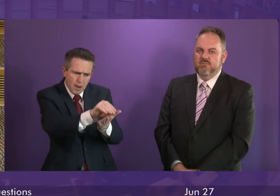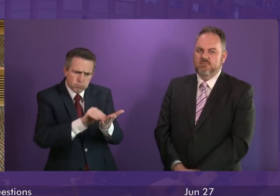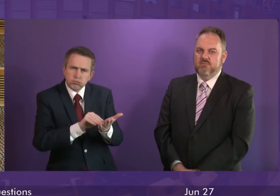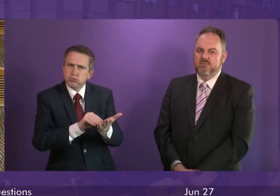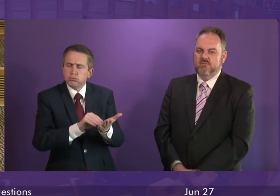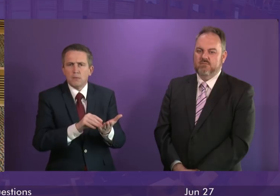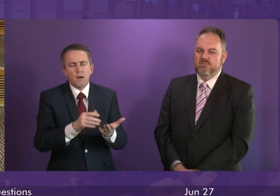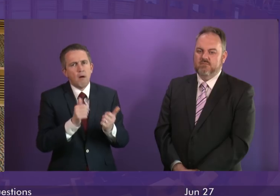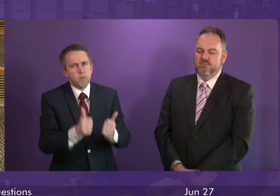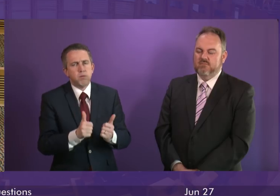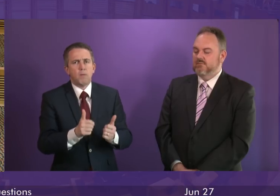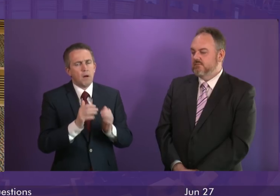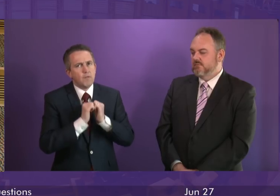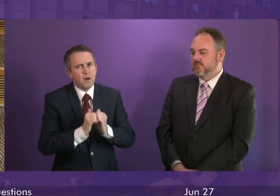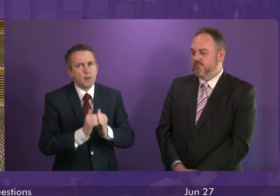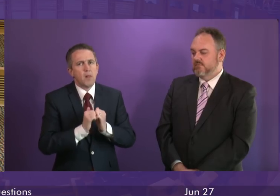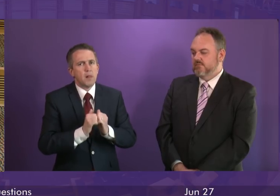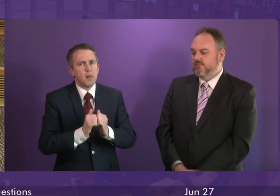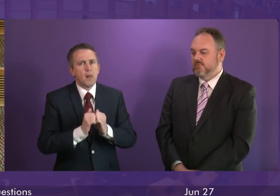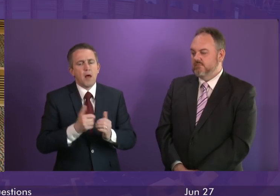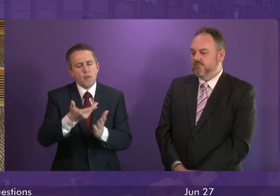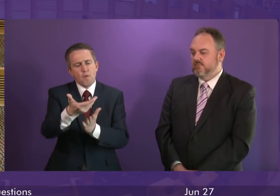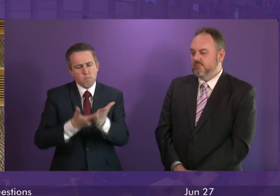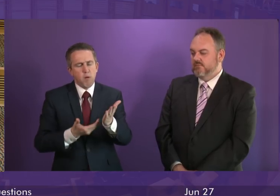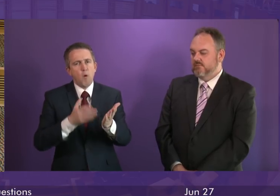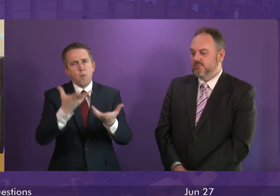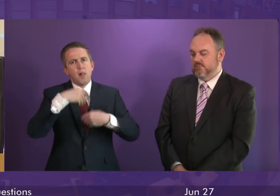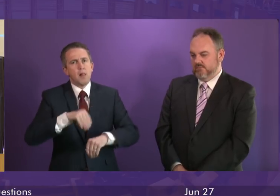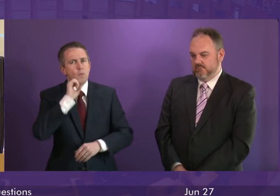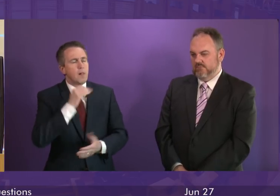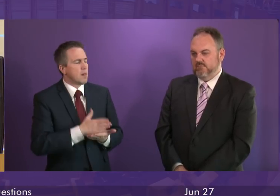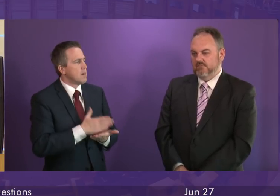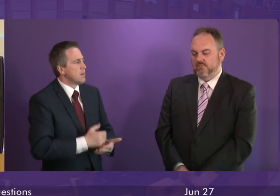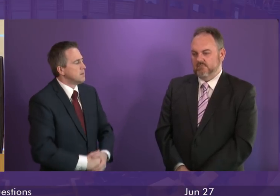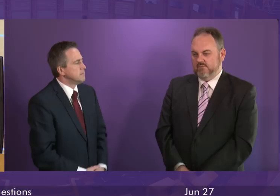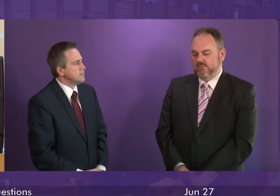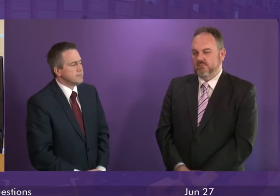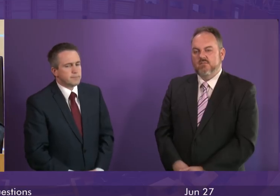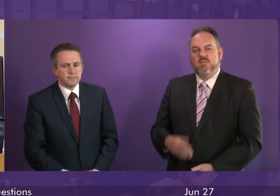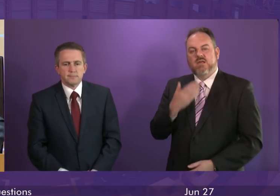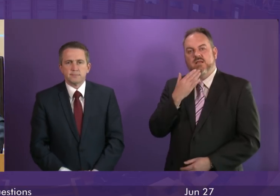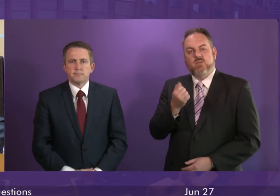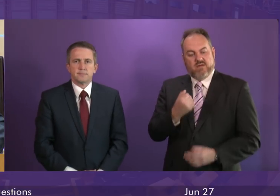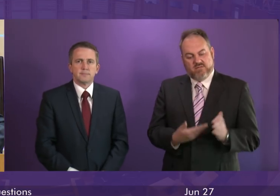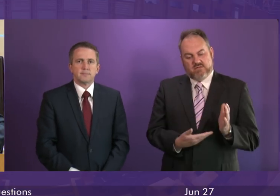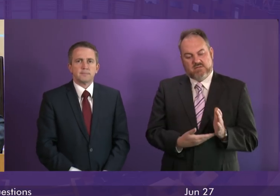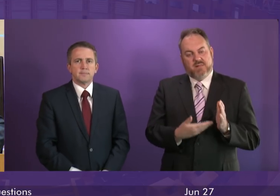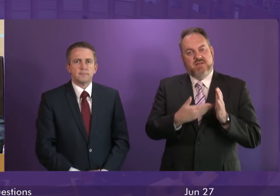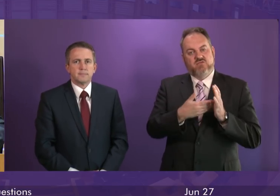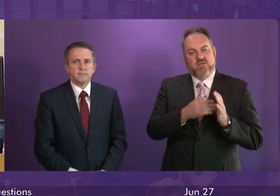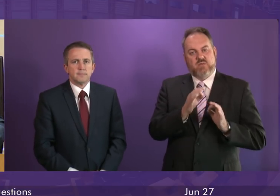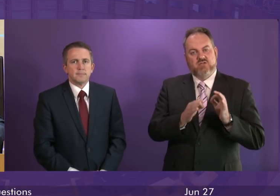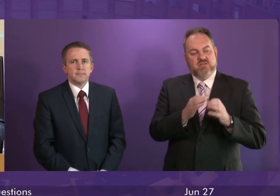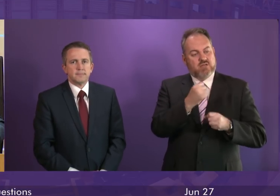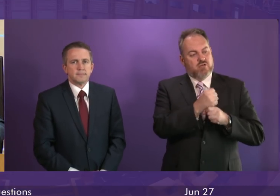seriously the recommendations they make and that will be the case for the report that they have published today. Thank you. We've got some further supplementaries. The first one is